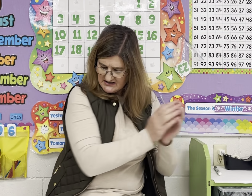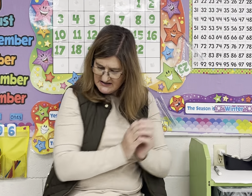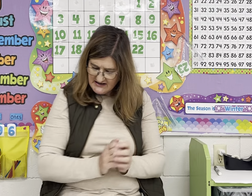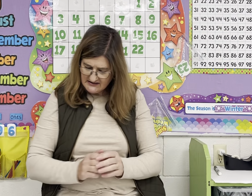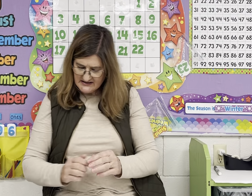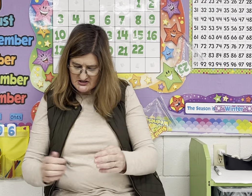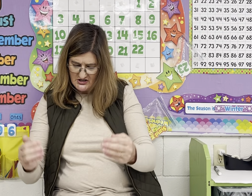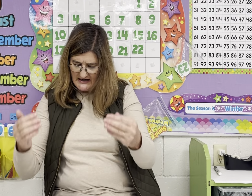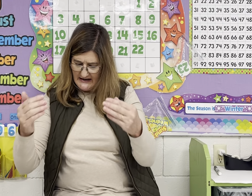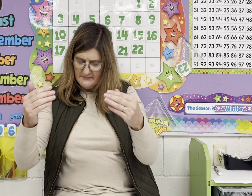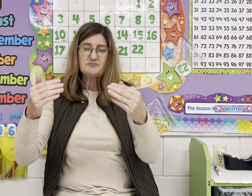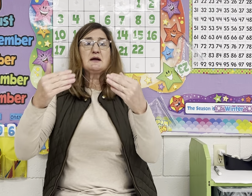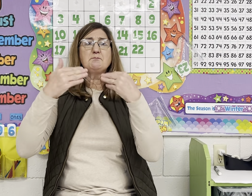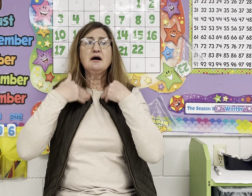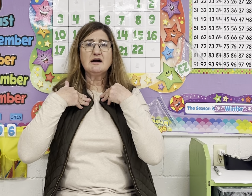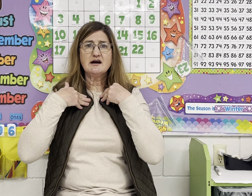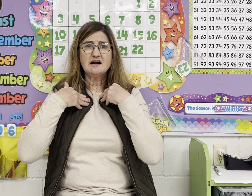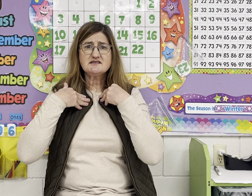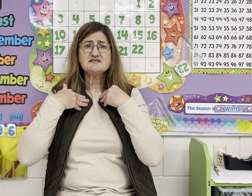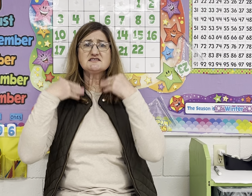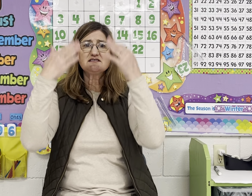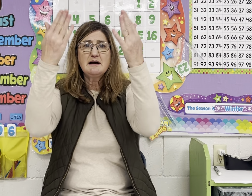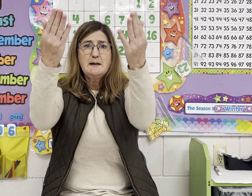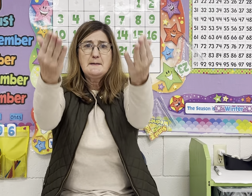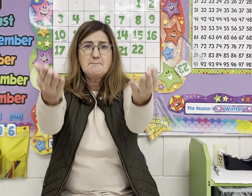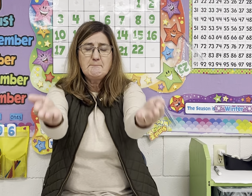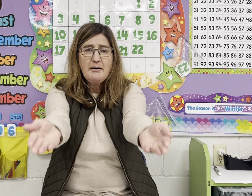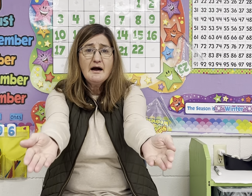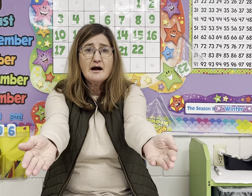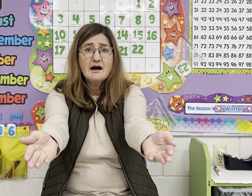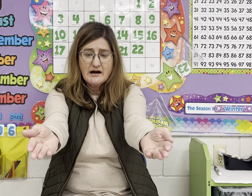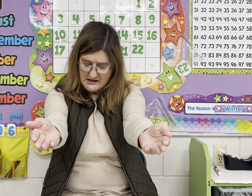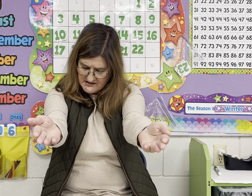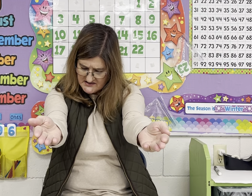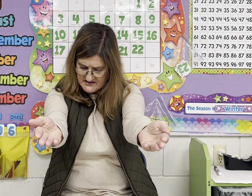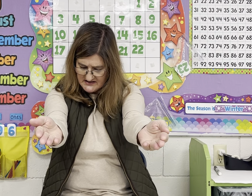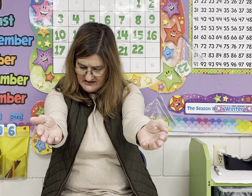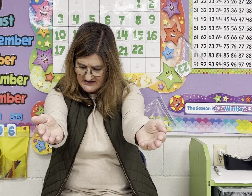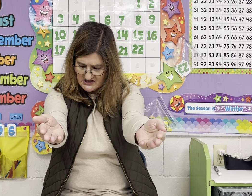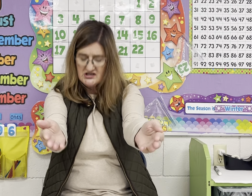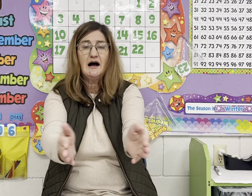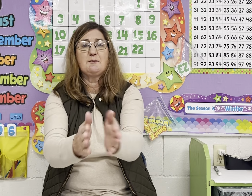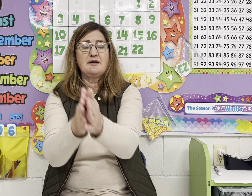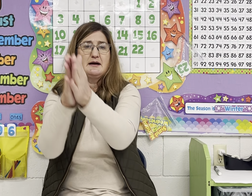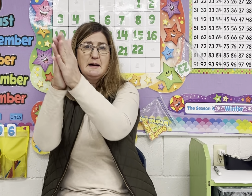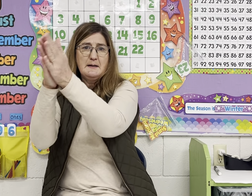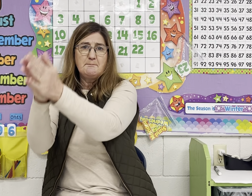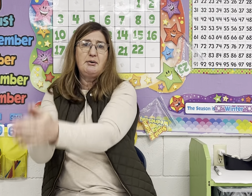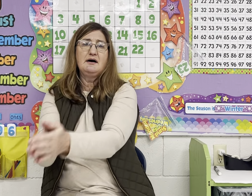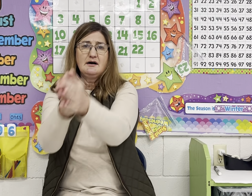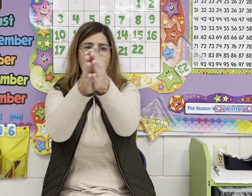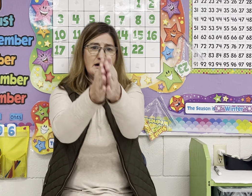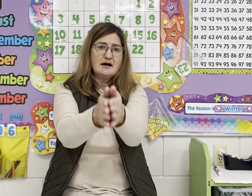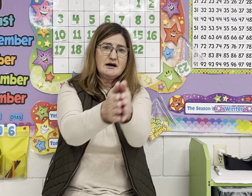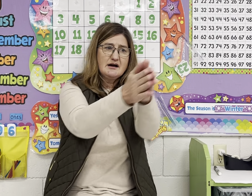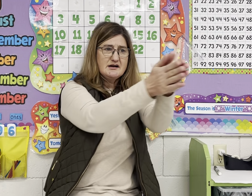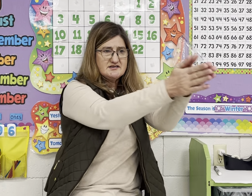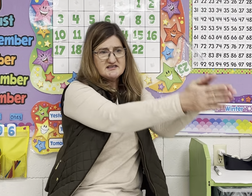Let's try purse. Purse. Let's chop it. Purse.